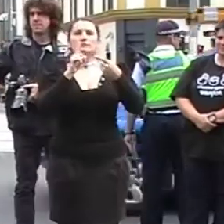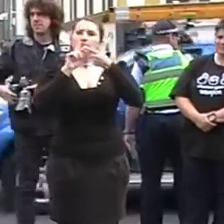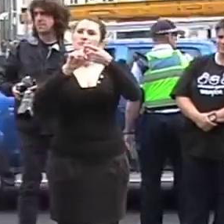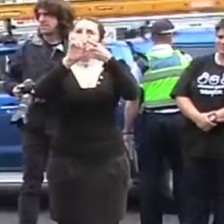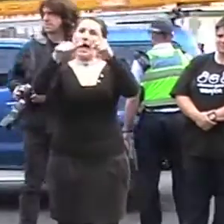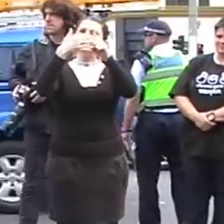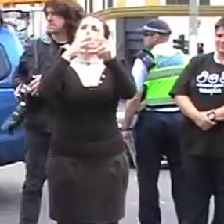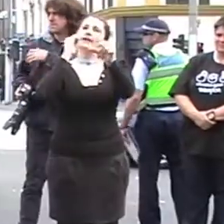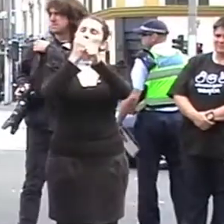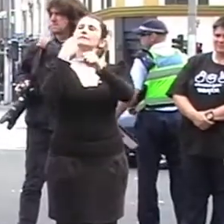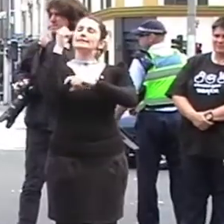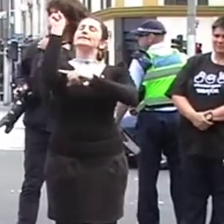Ausland alive at Tangan.